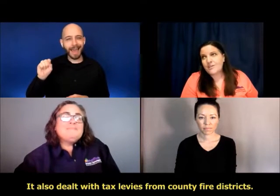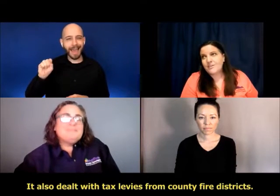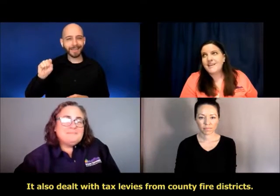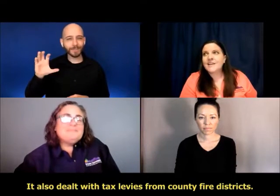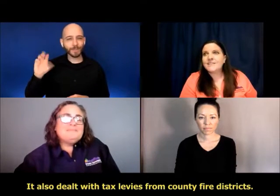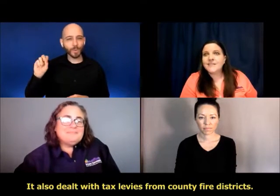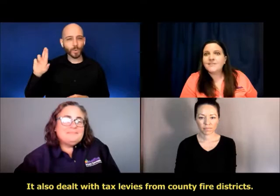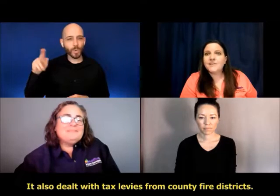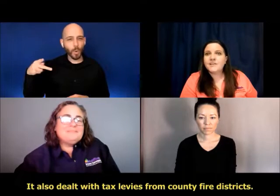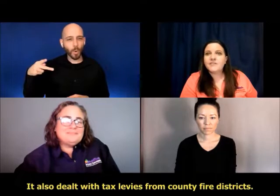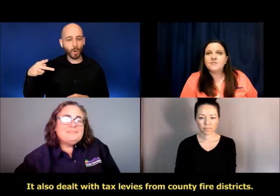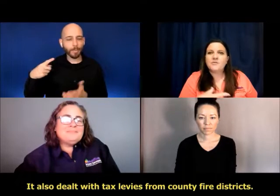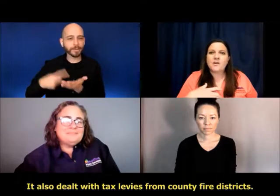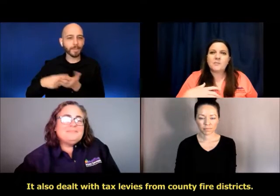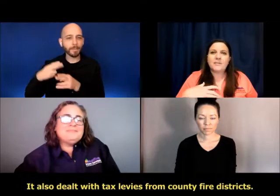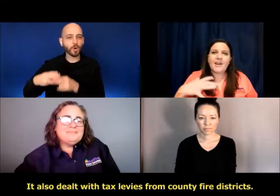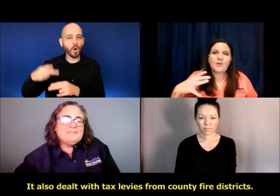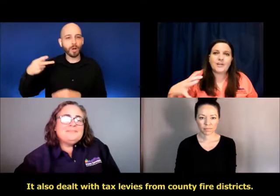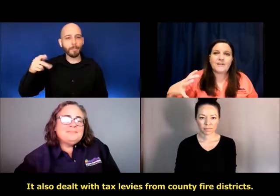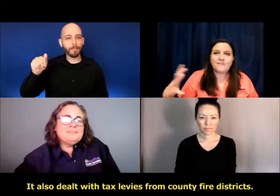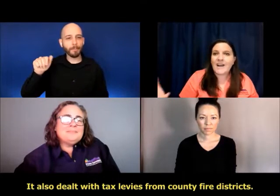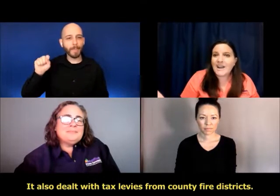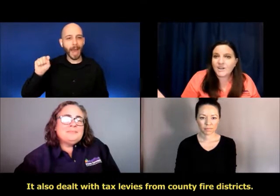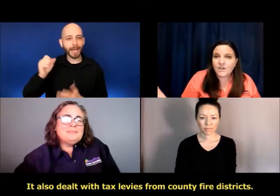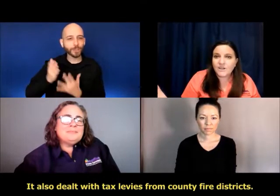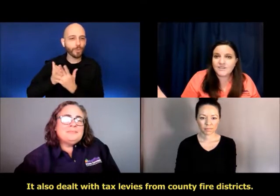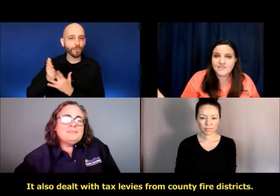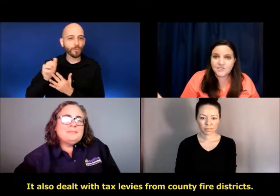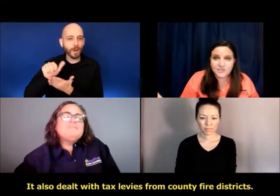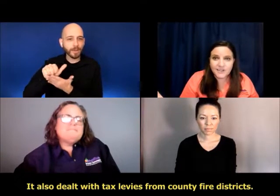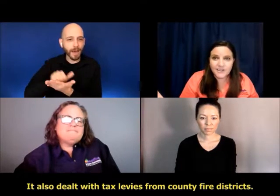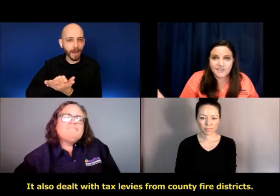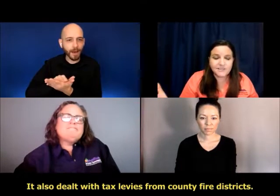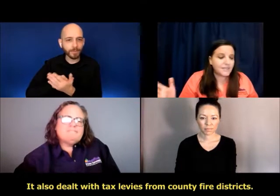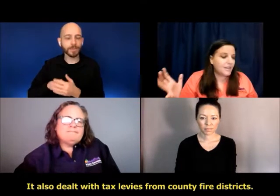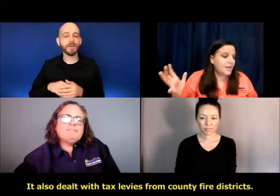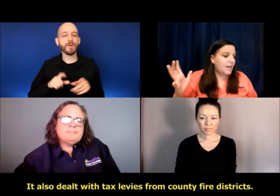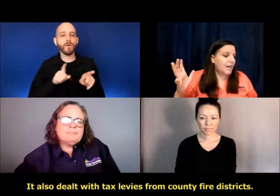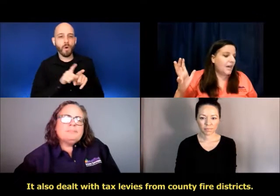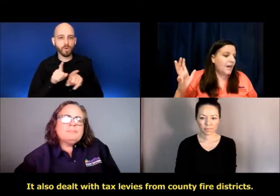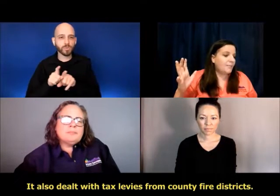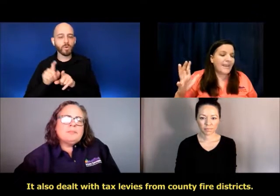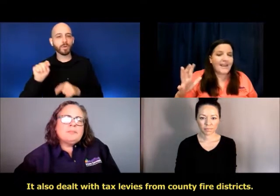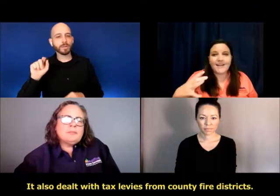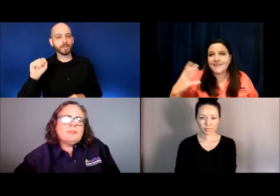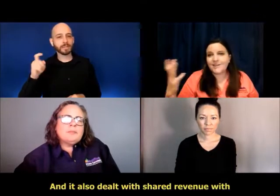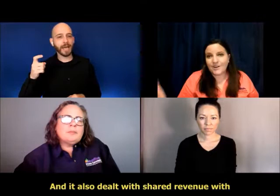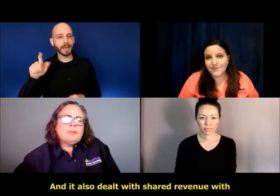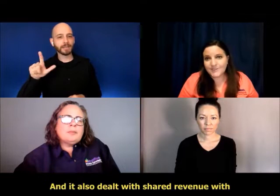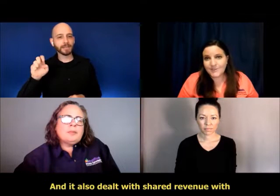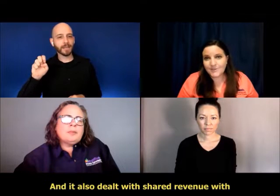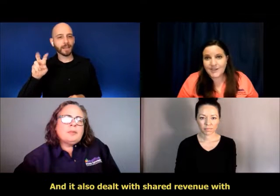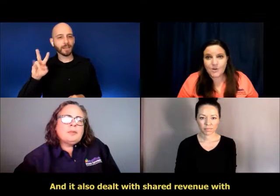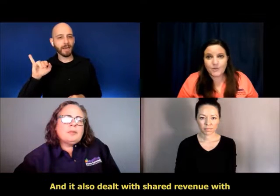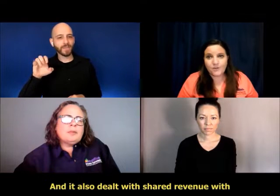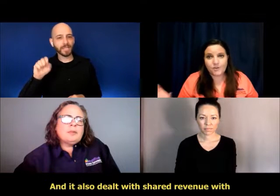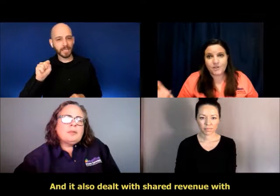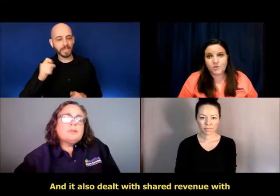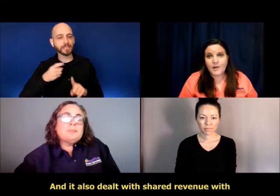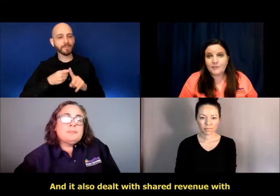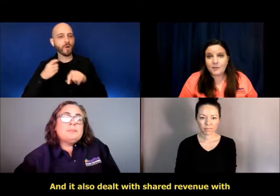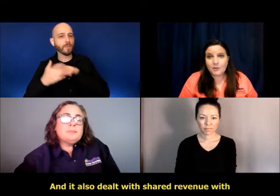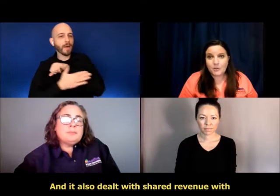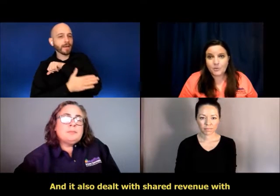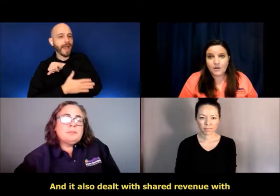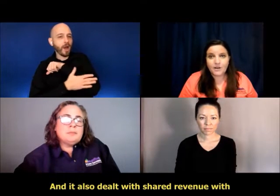dealt with tax levies from county fire districts. Um, and it also dealt with